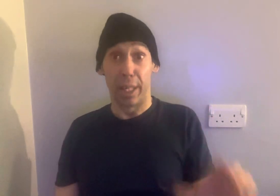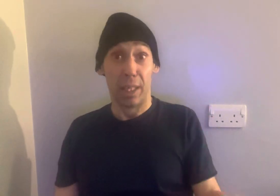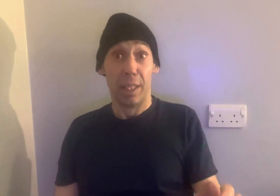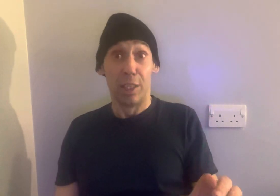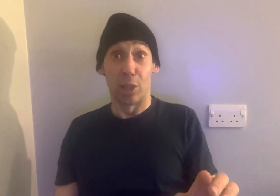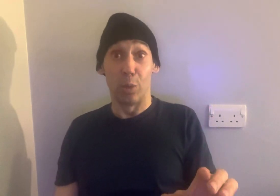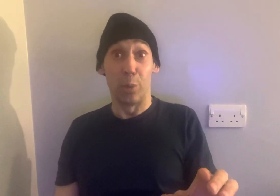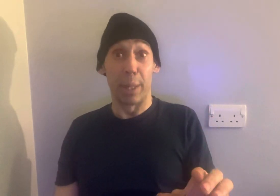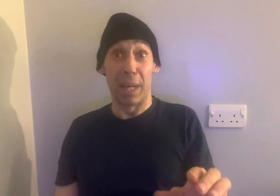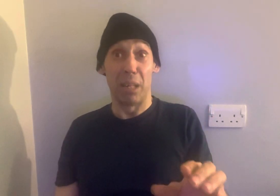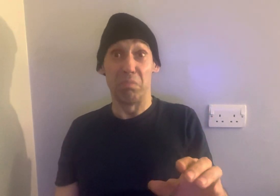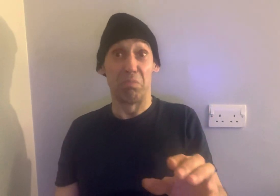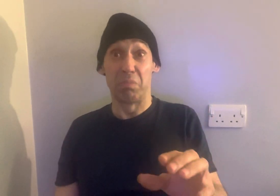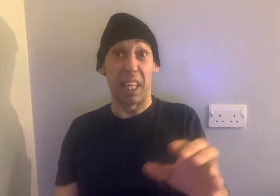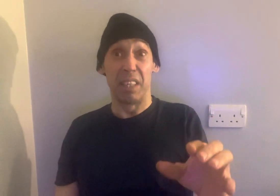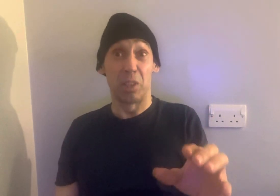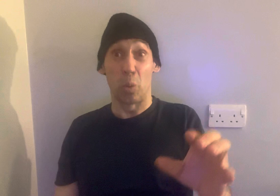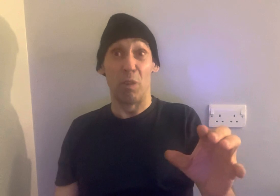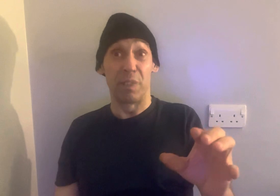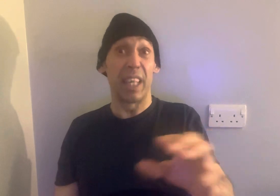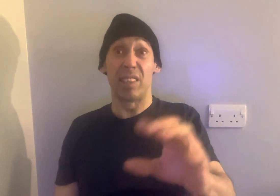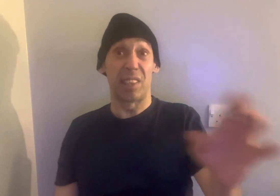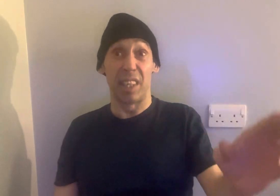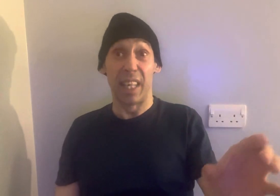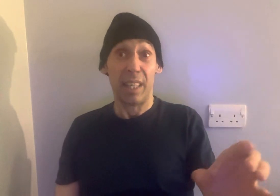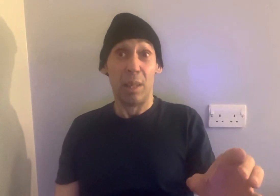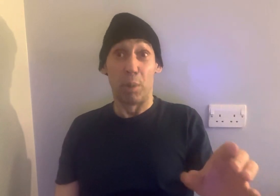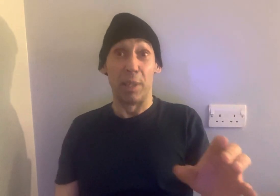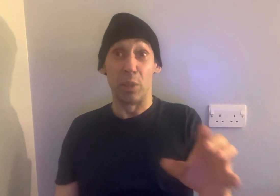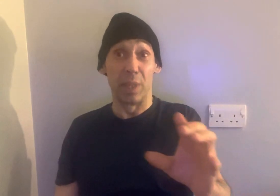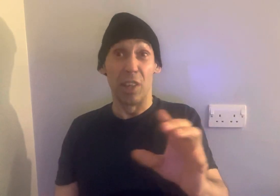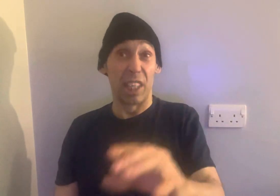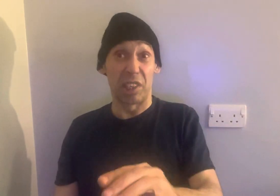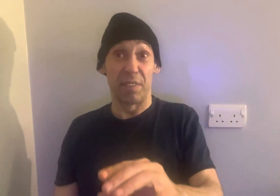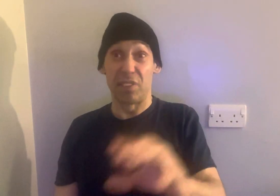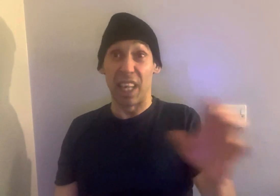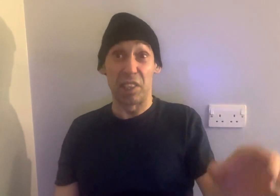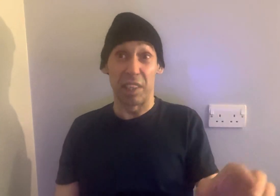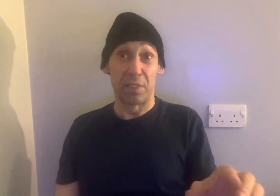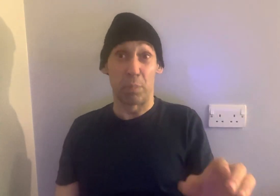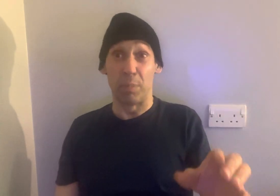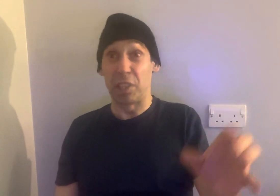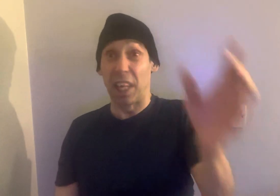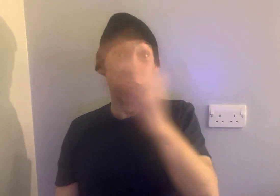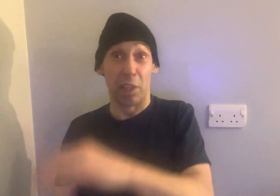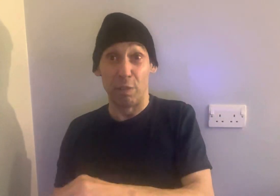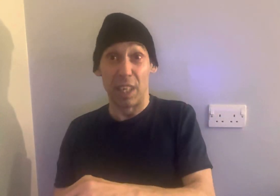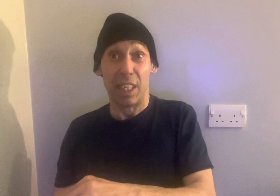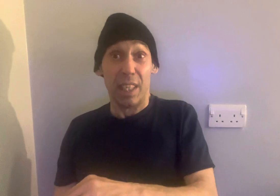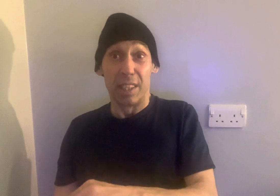So you had about 10, 12 geezers in there, probably doing night shifts, day shifts, probably changing over, you